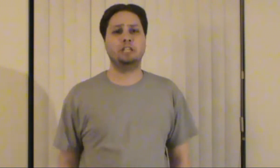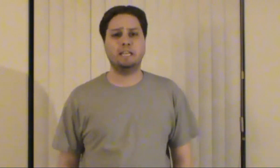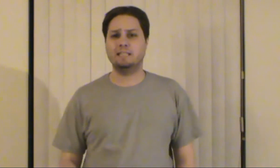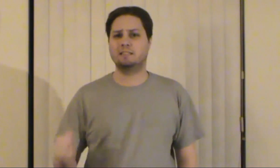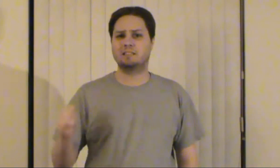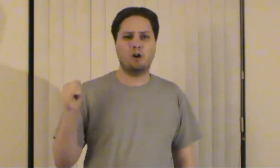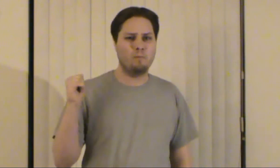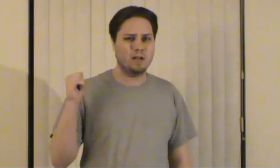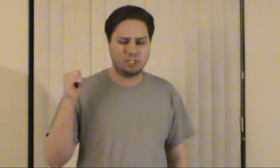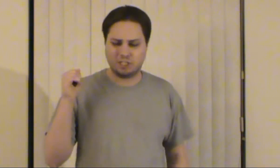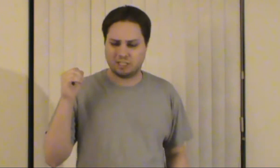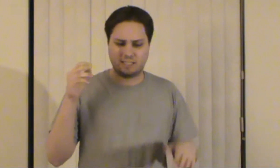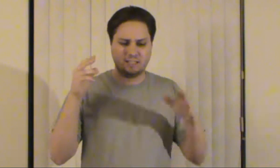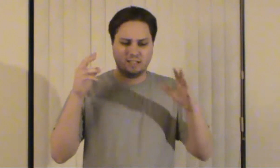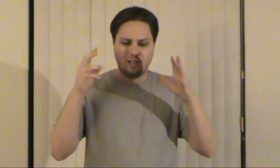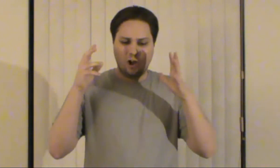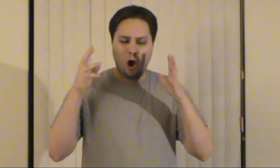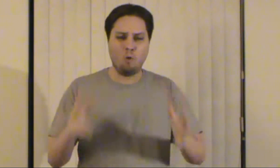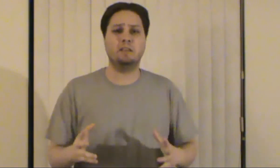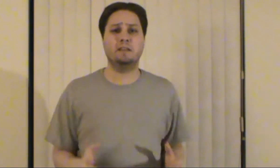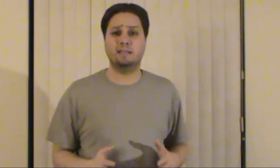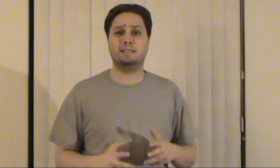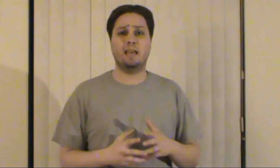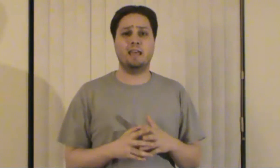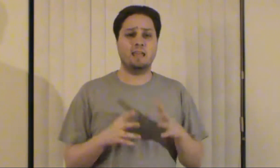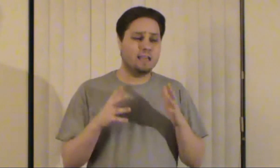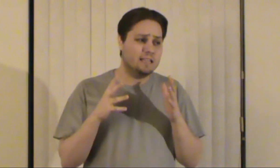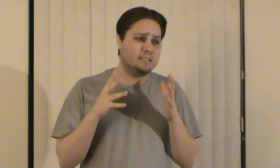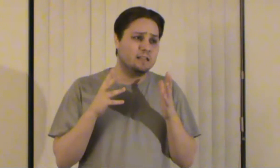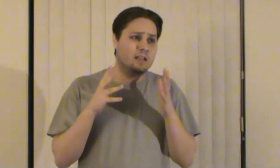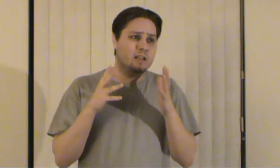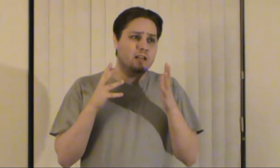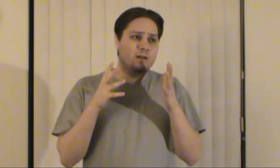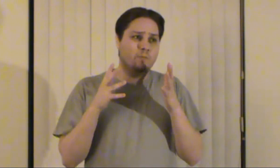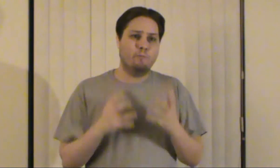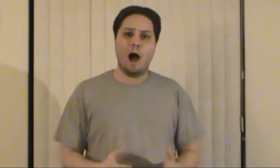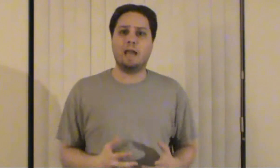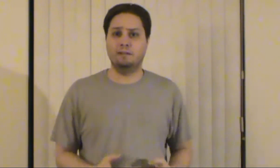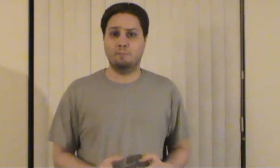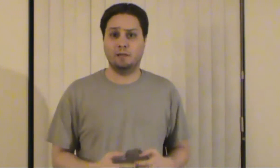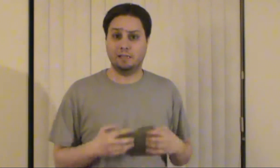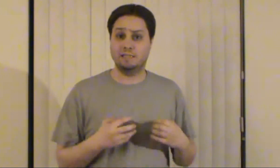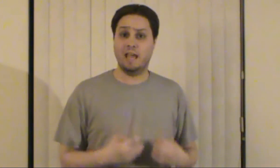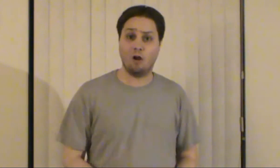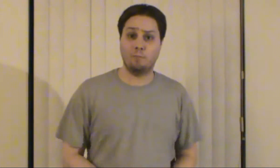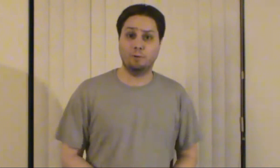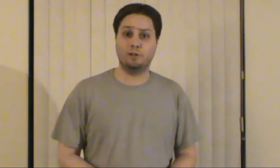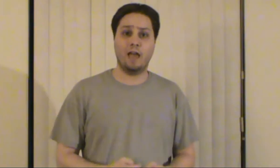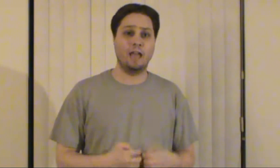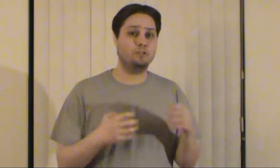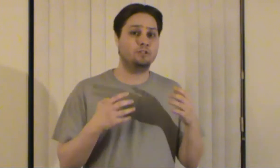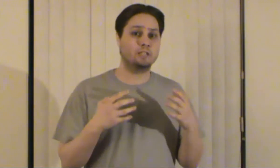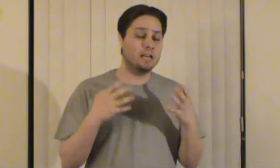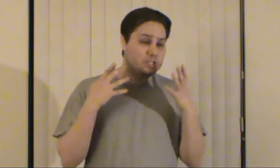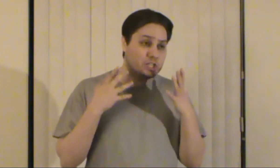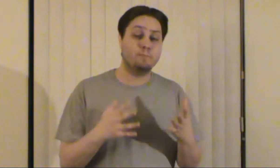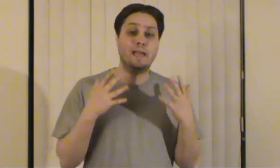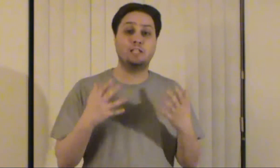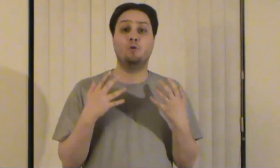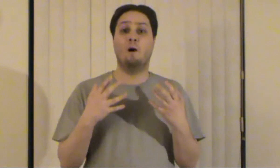cheese, so much just hokiness, that it is mind-numbingly terrible, and it just makes you